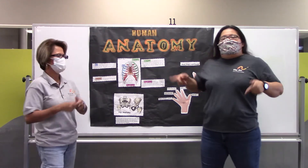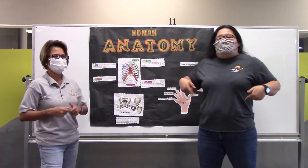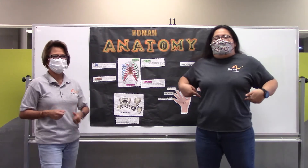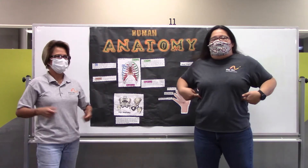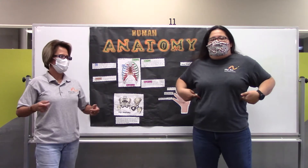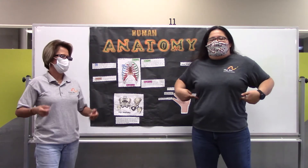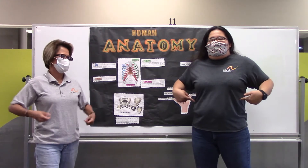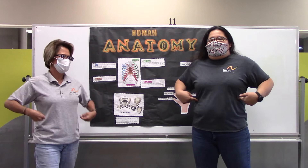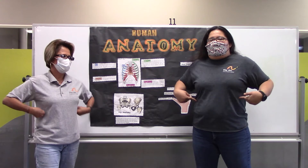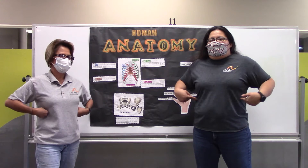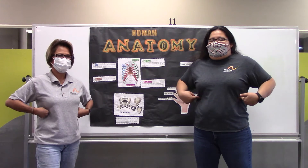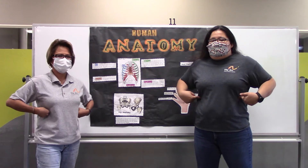over our ribs.